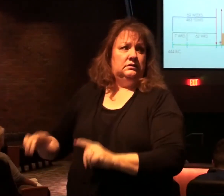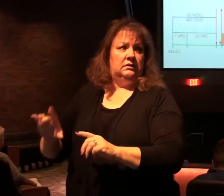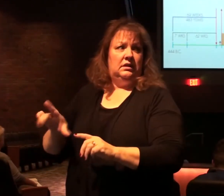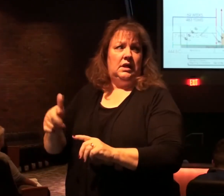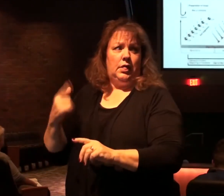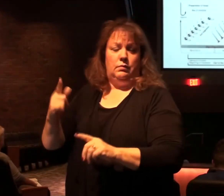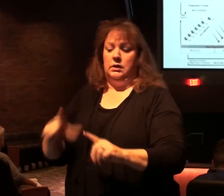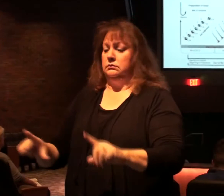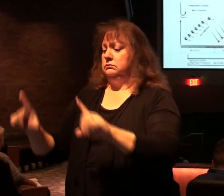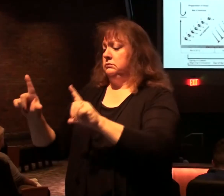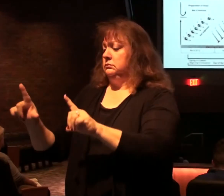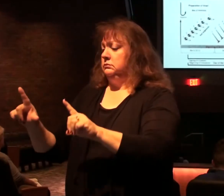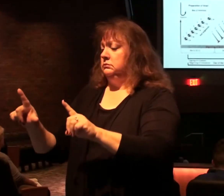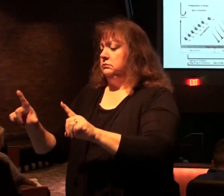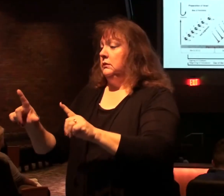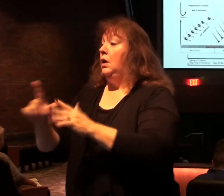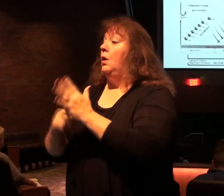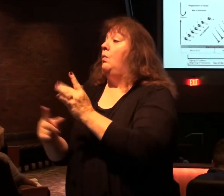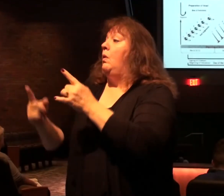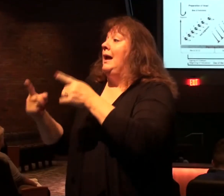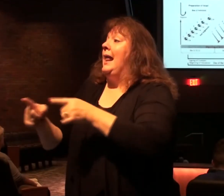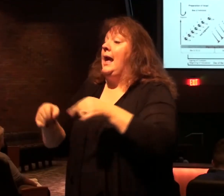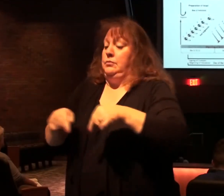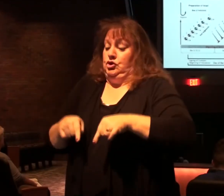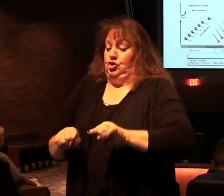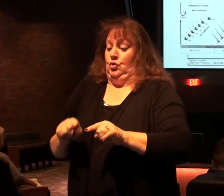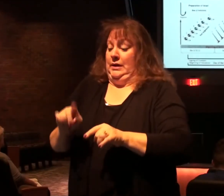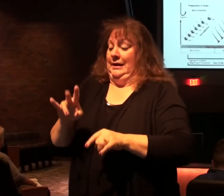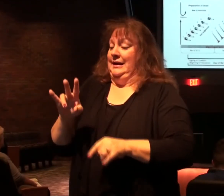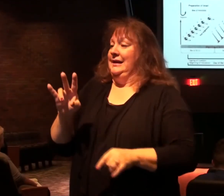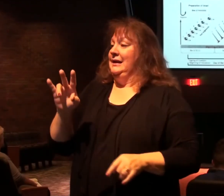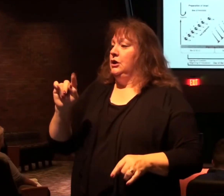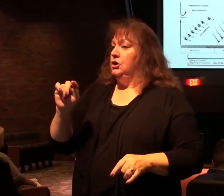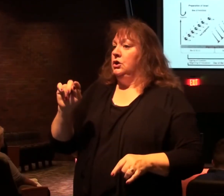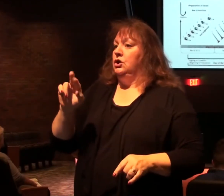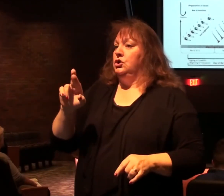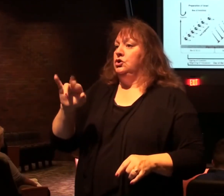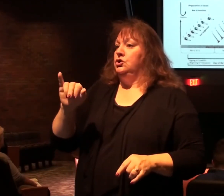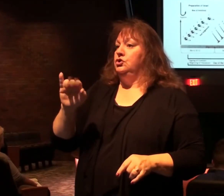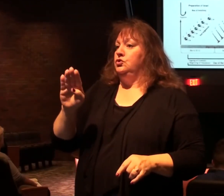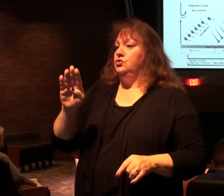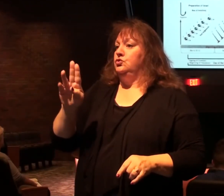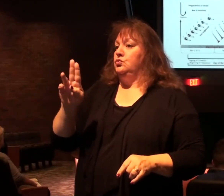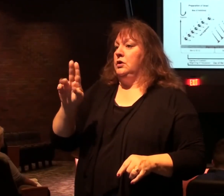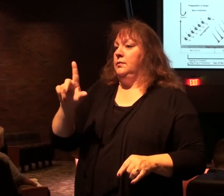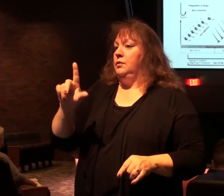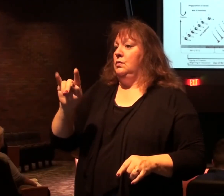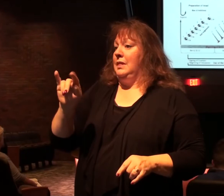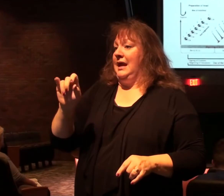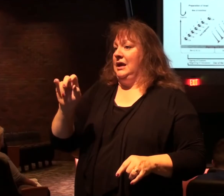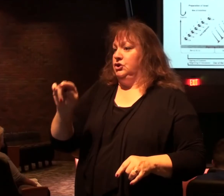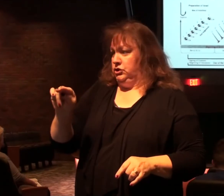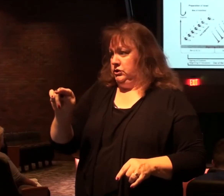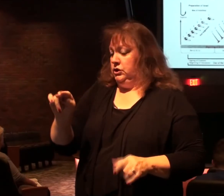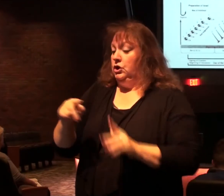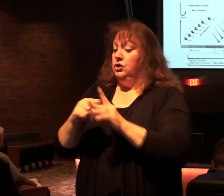on the major events of the tribulation. And this shows just the breakdown. For the first three and